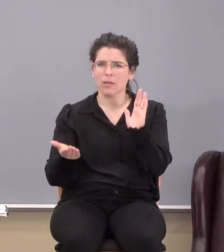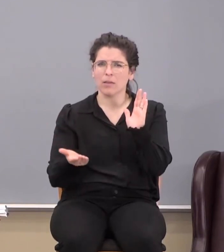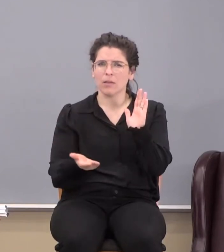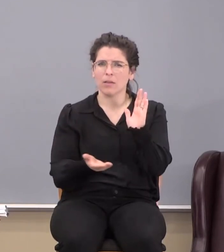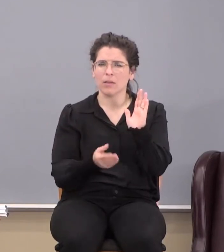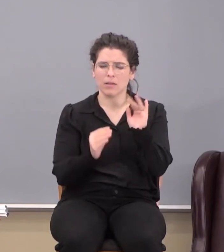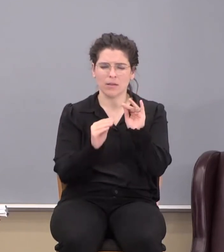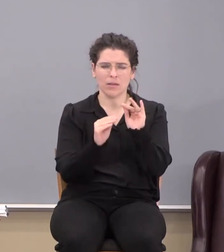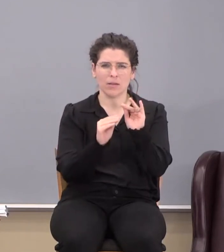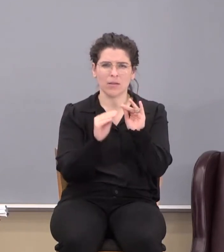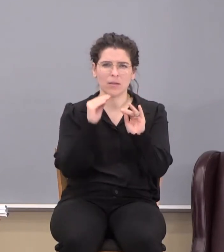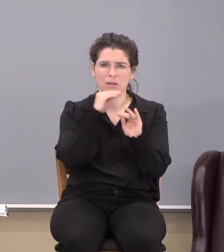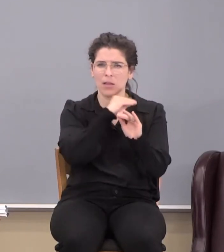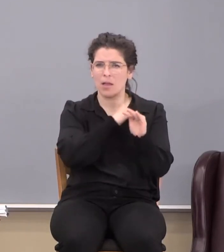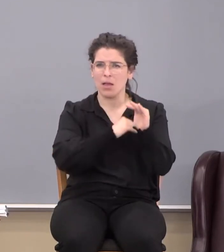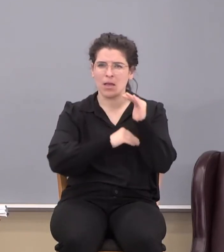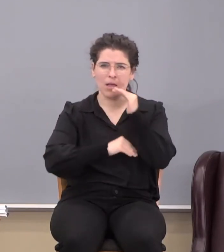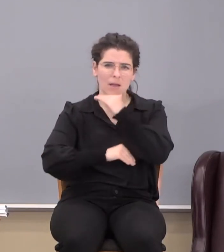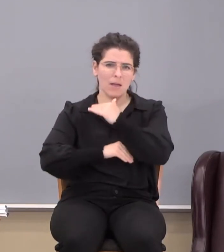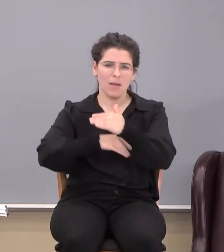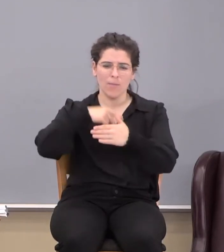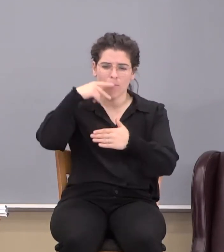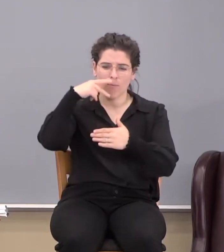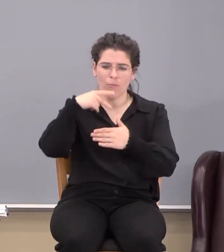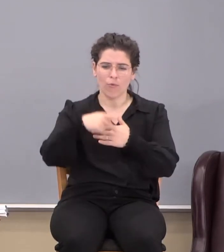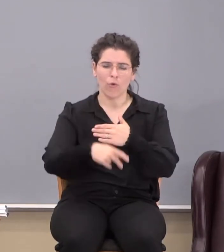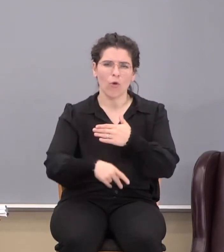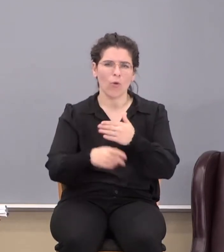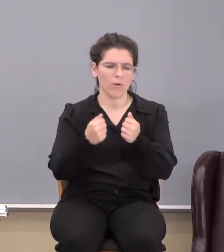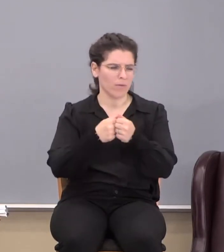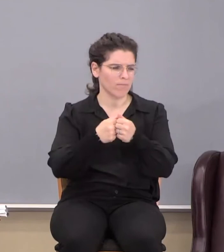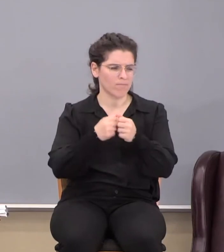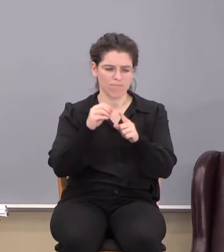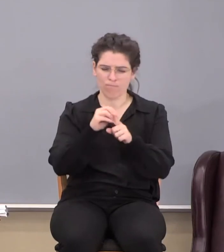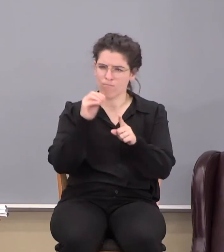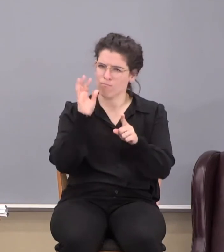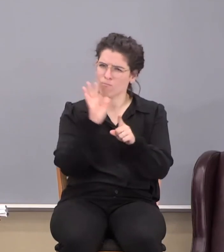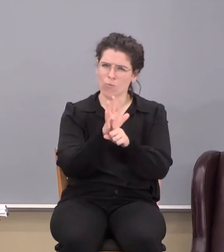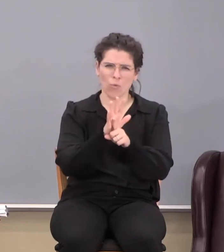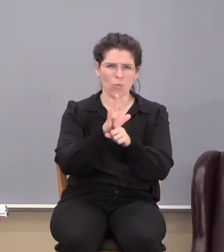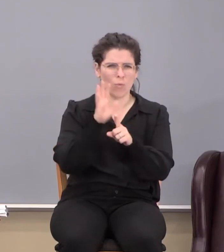the lie program. It exposed it.